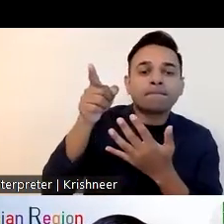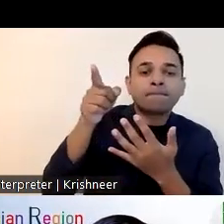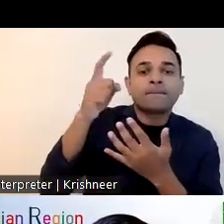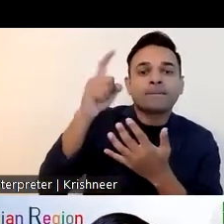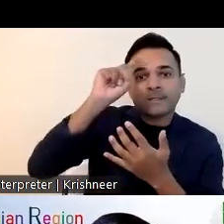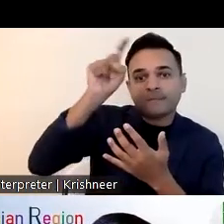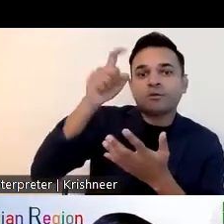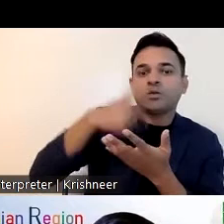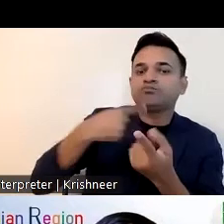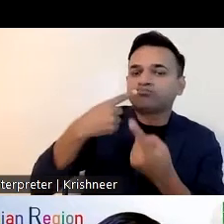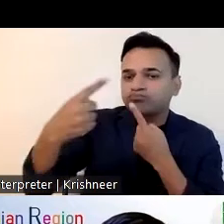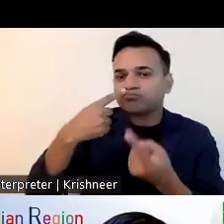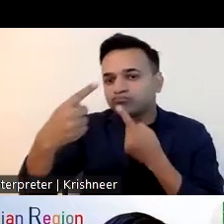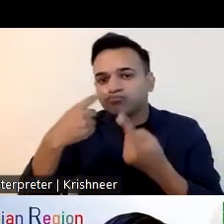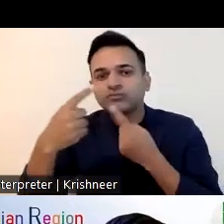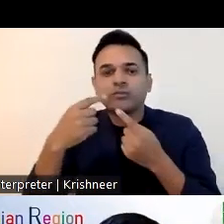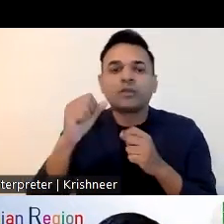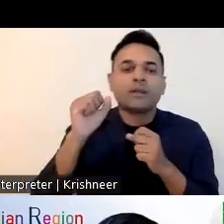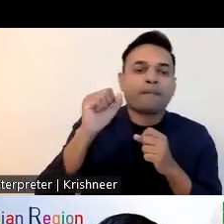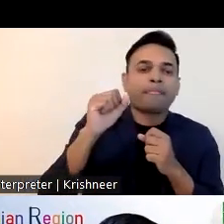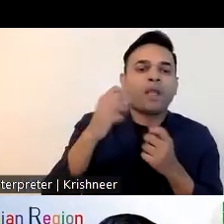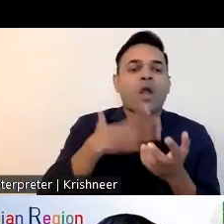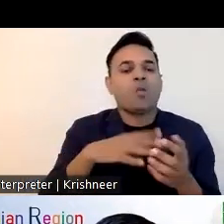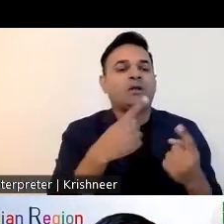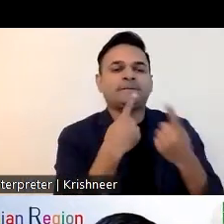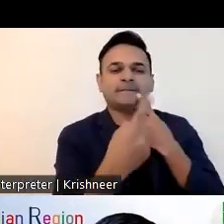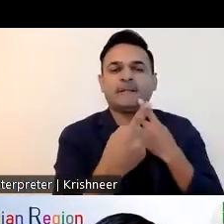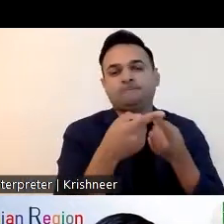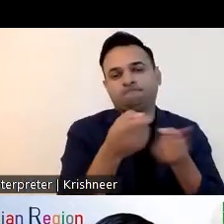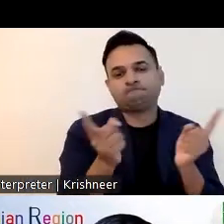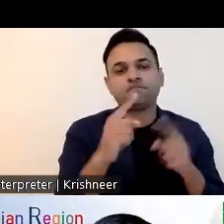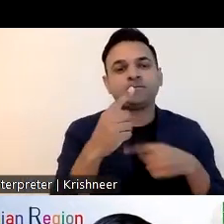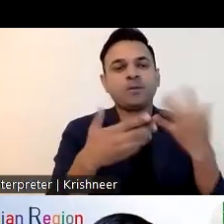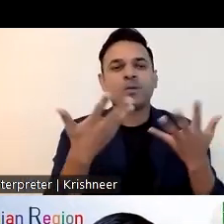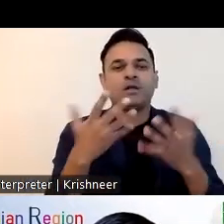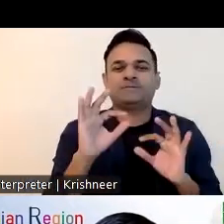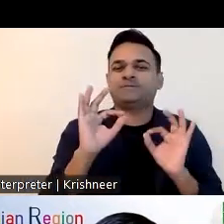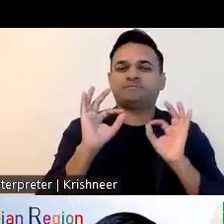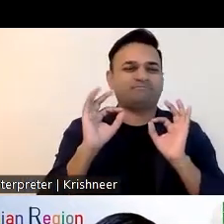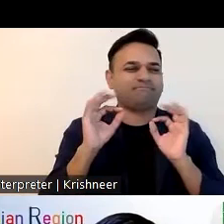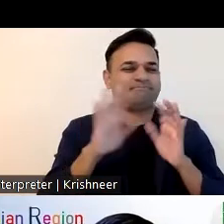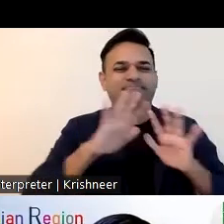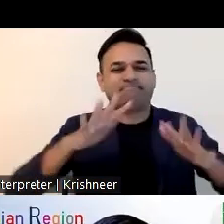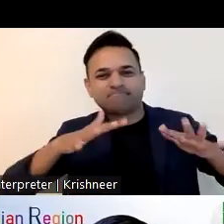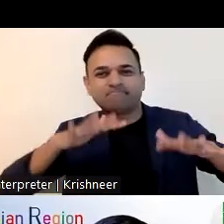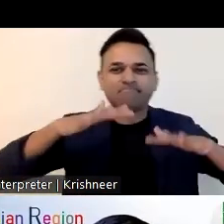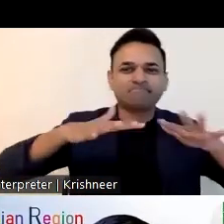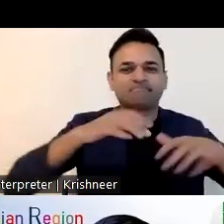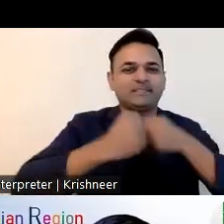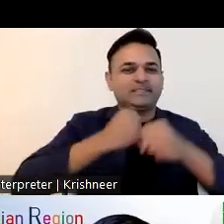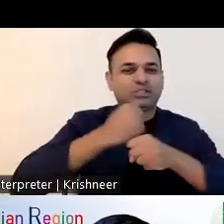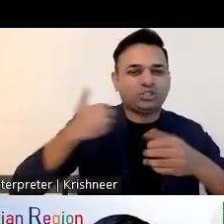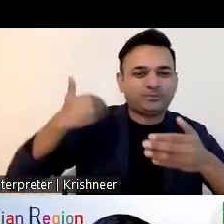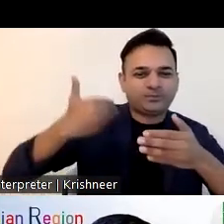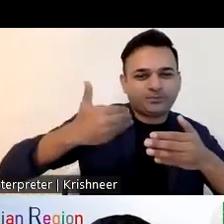uh talking about the employees actually uh we person with disabilities don't have sufficient skills especially um